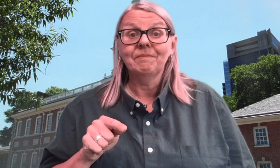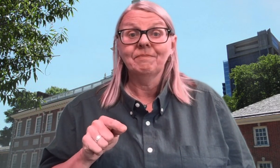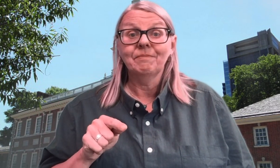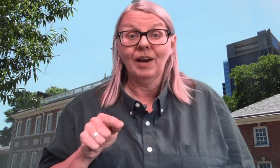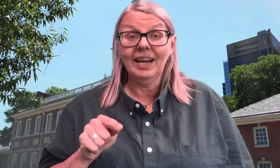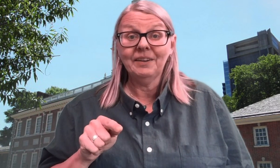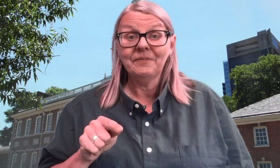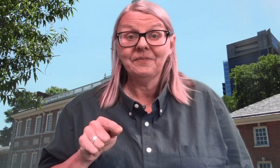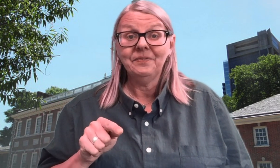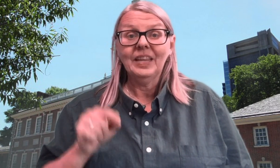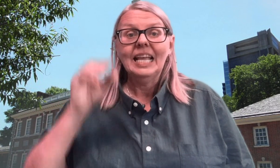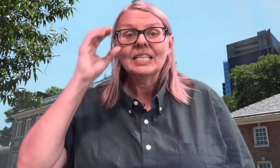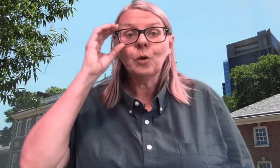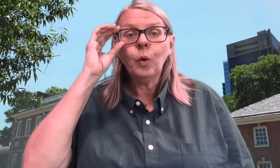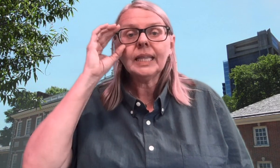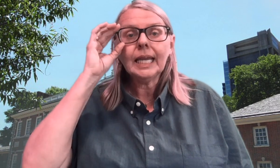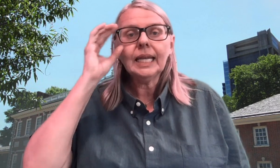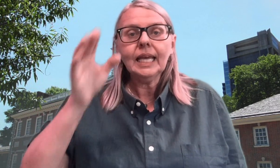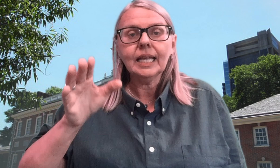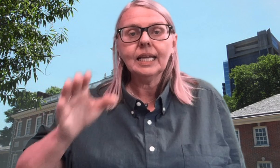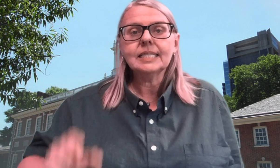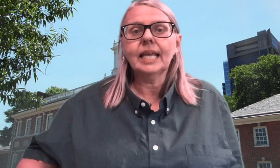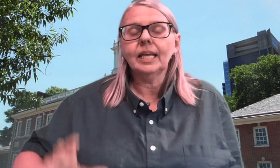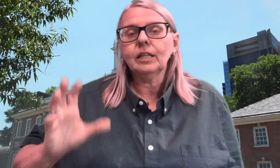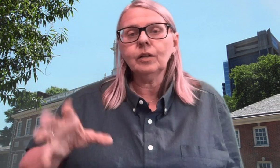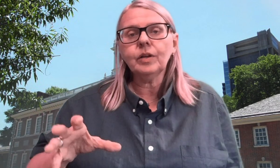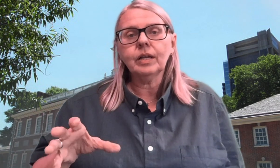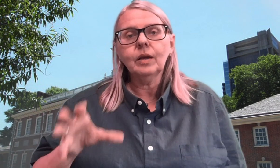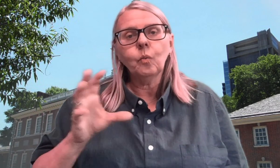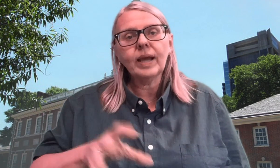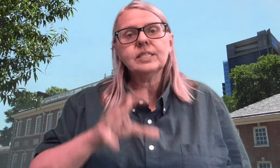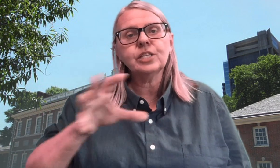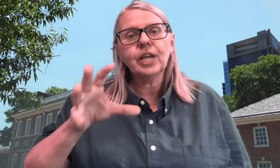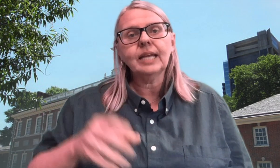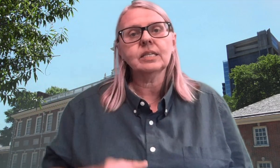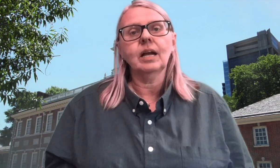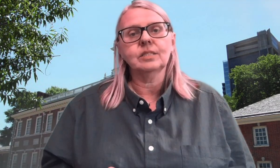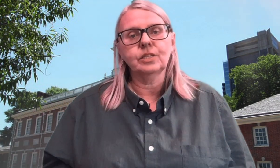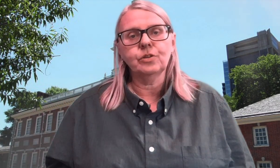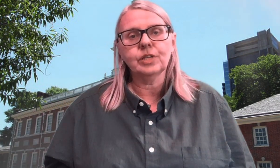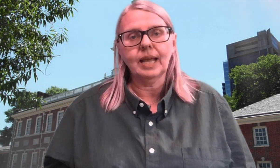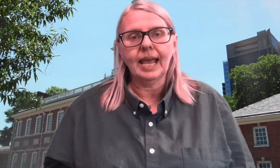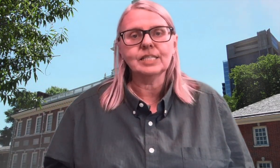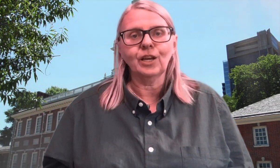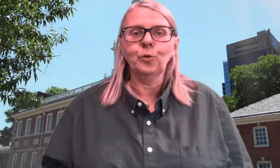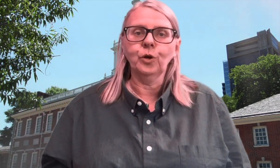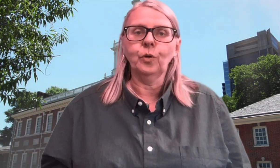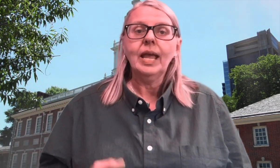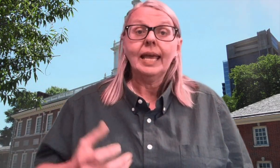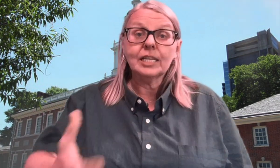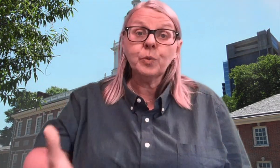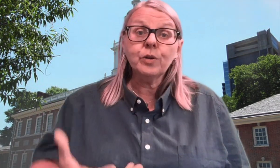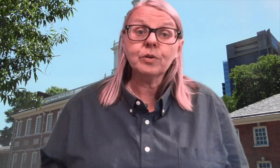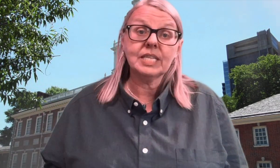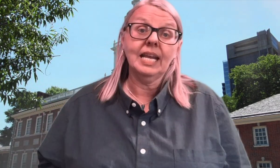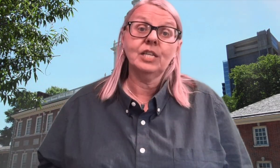right? So what they did is they included ways to change the Constitution Constitution as it grew and as we grew as a nation.